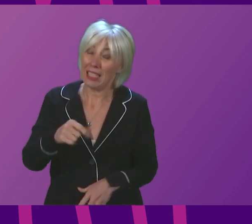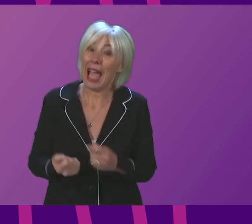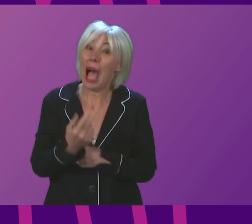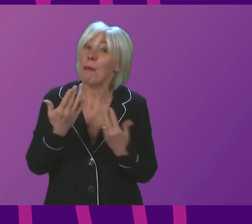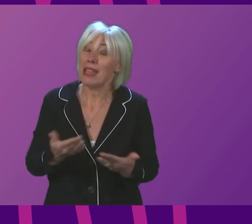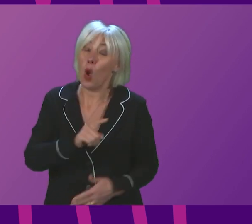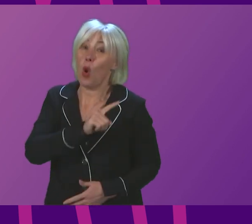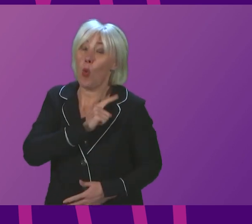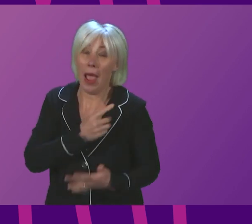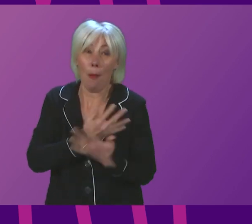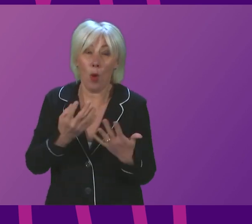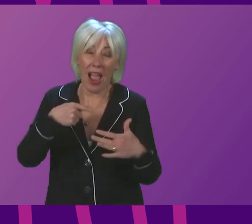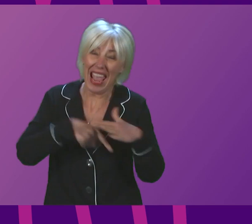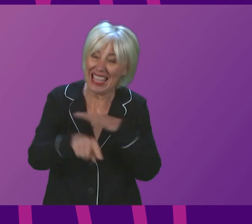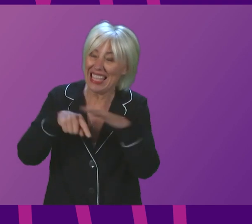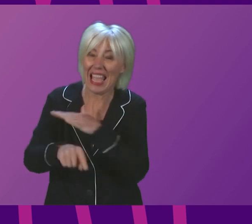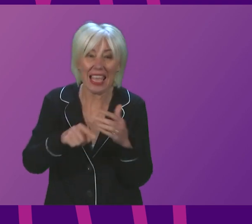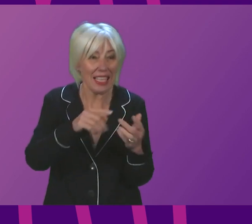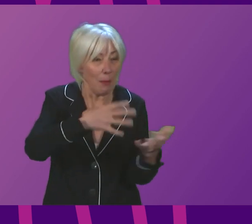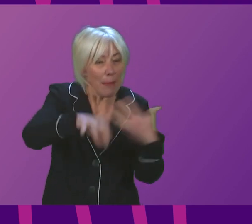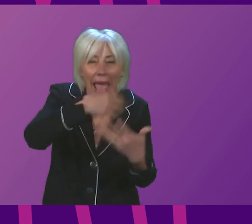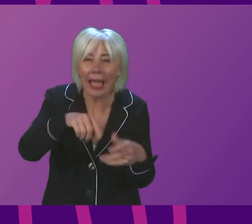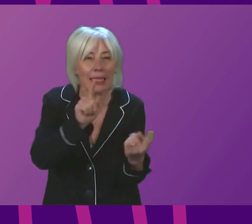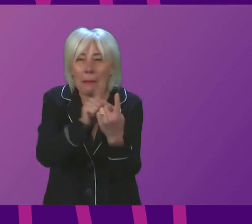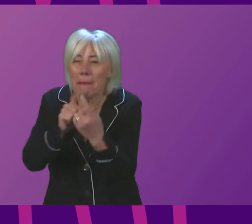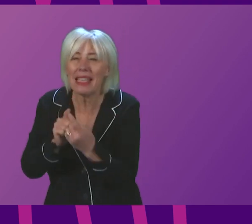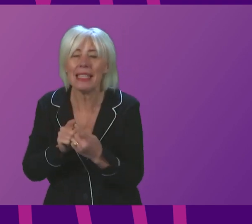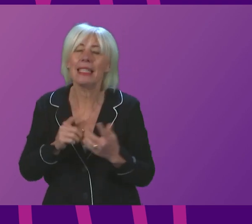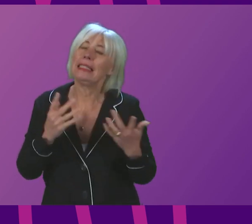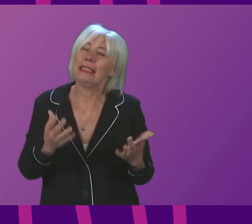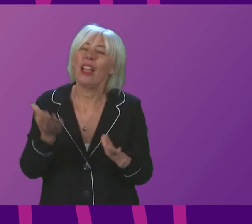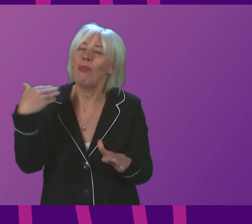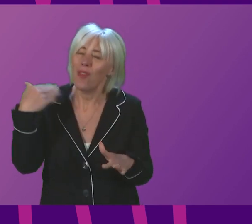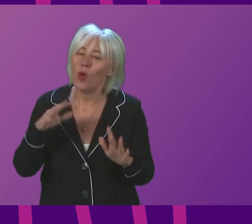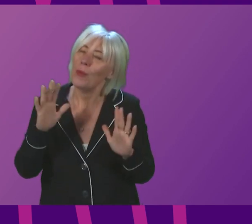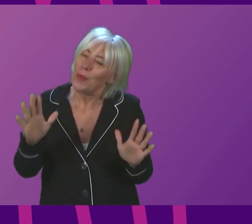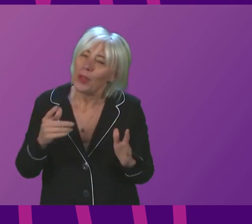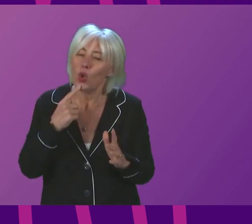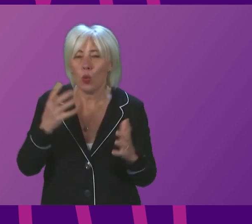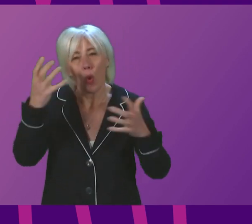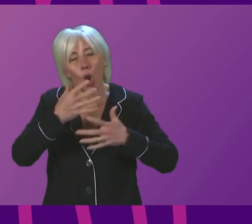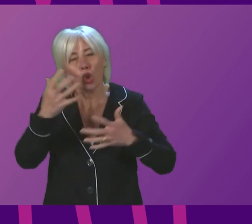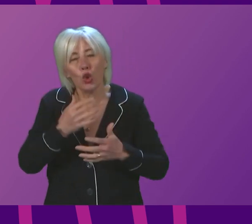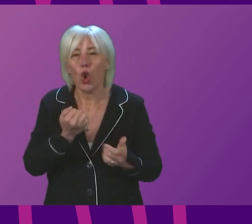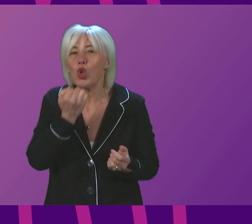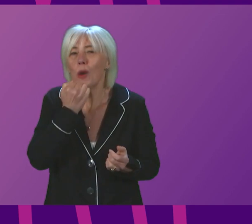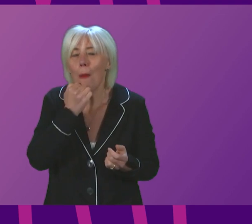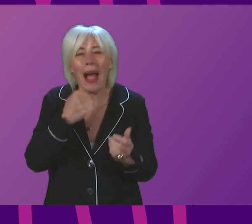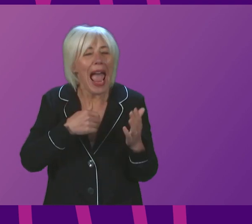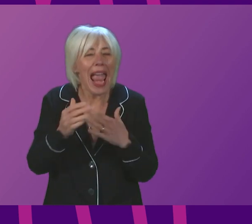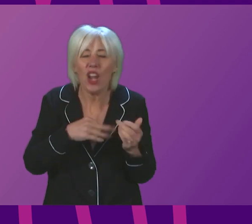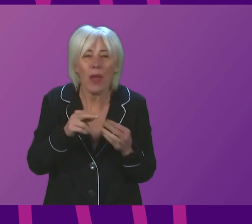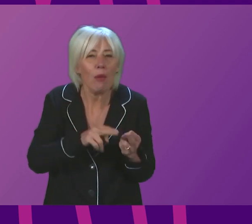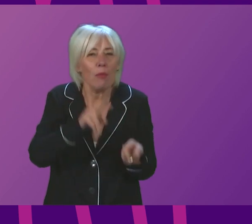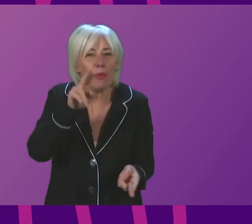of more people mixing indoors more often. So in any circumstances, we would be concerned about the current high level of cases and the